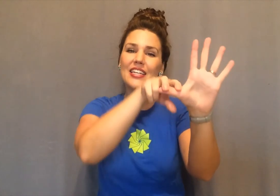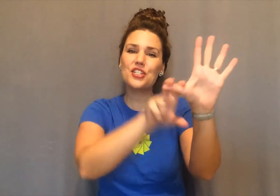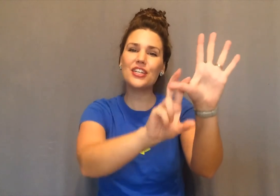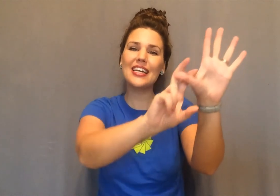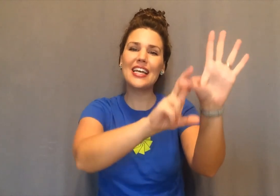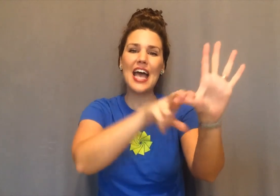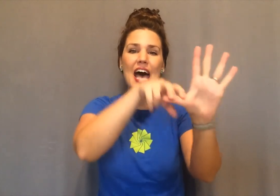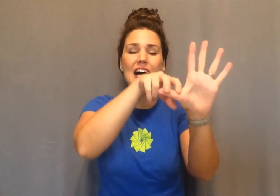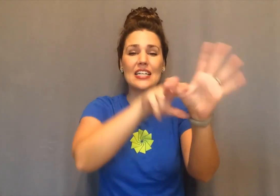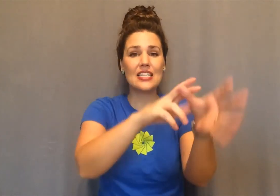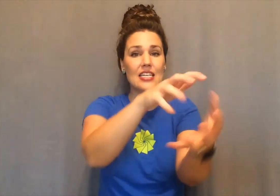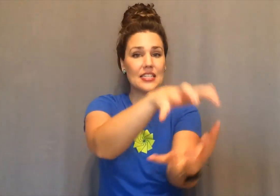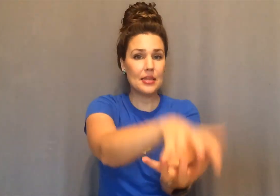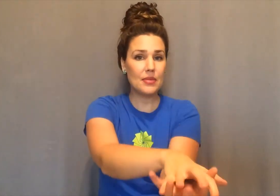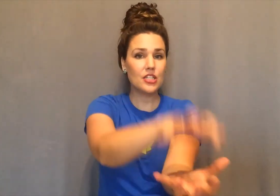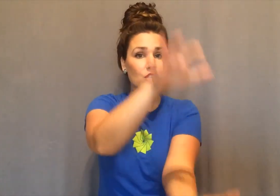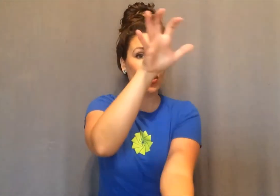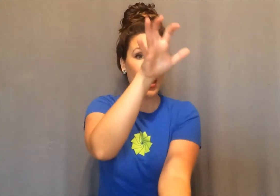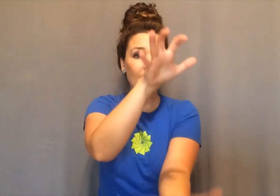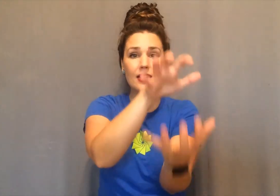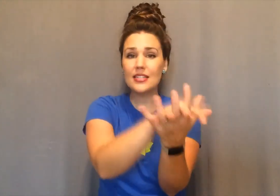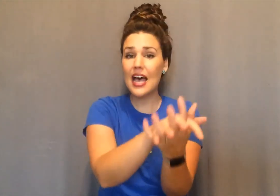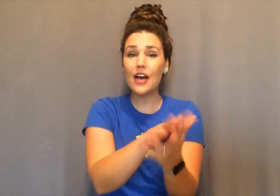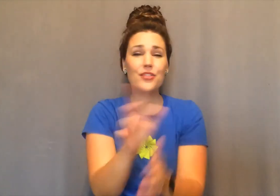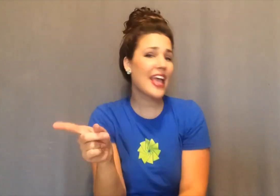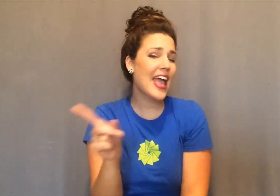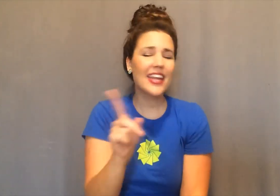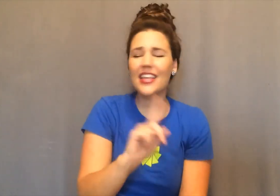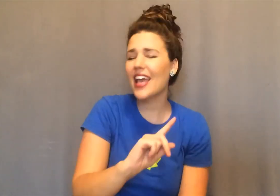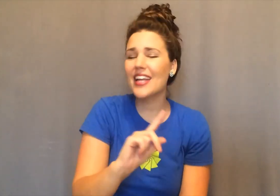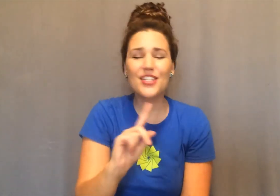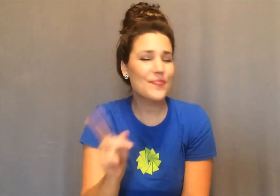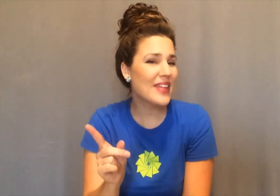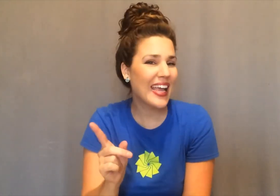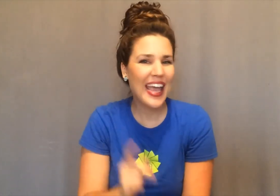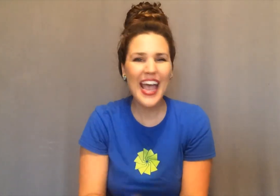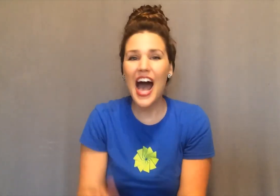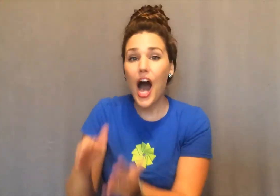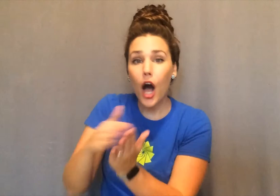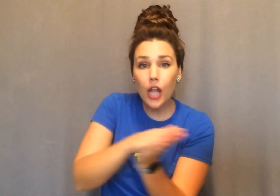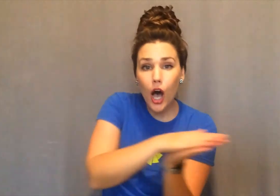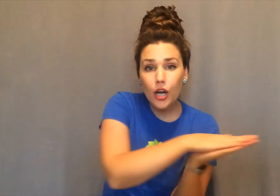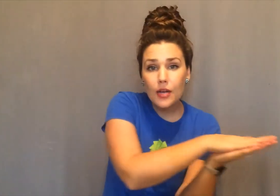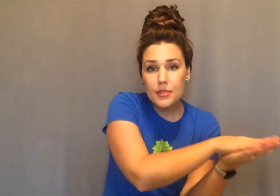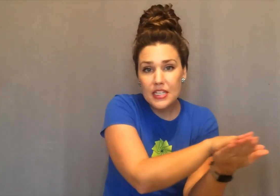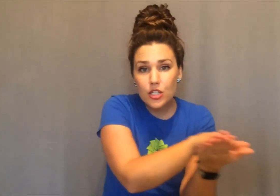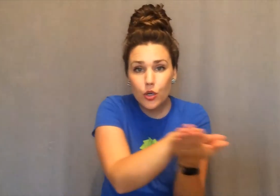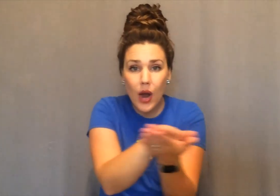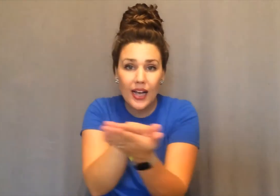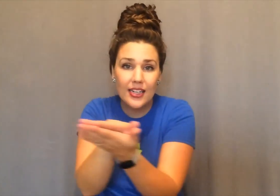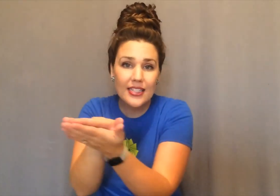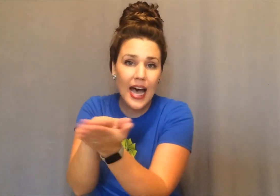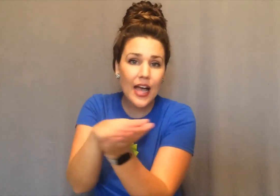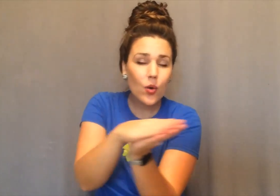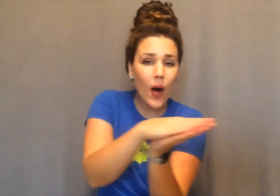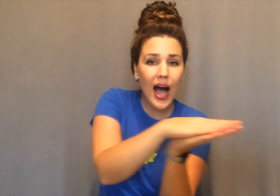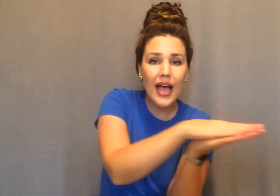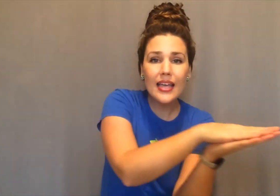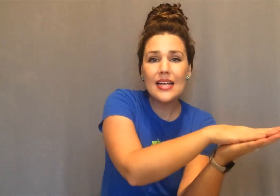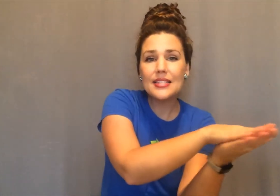a tree. Teasing Mr. Crocodile you can't catch me. Along comes Mr. Crocodile quiet as